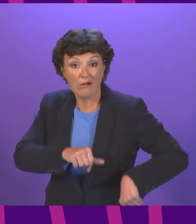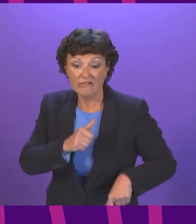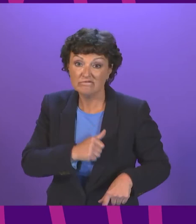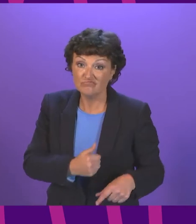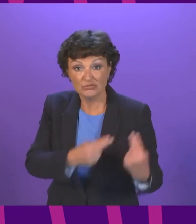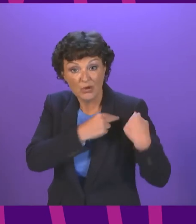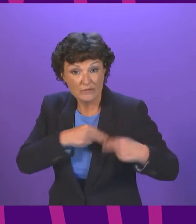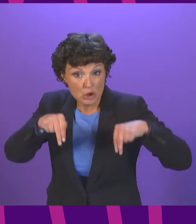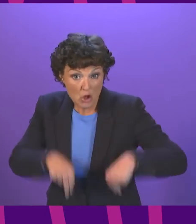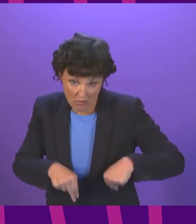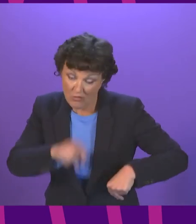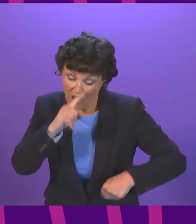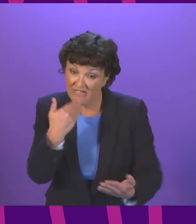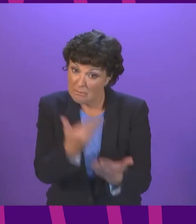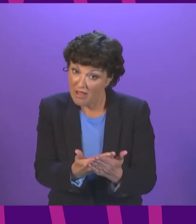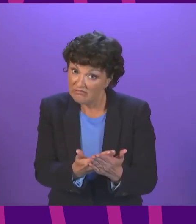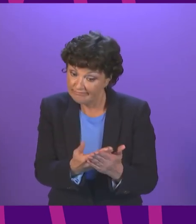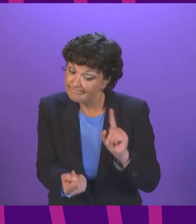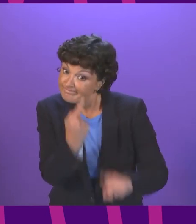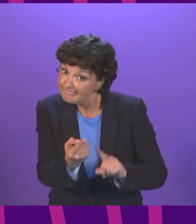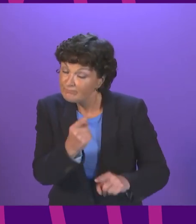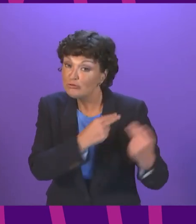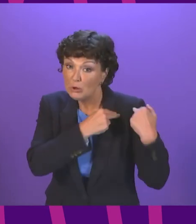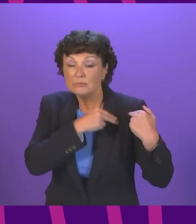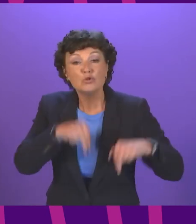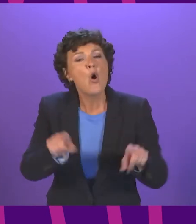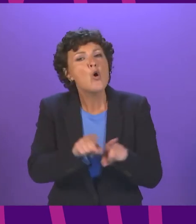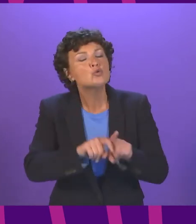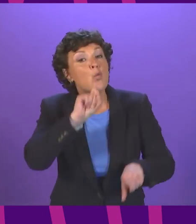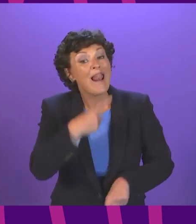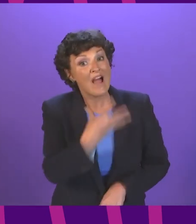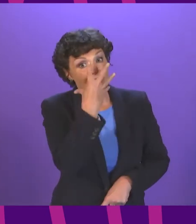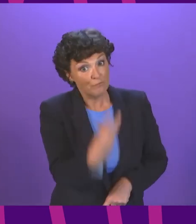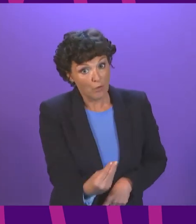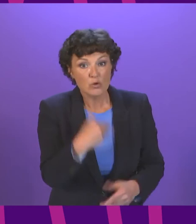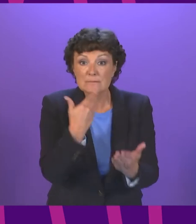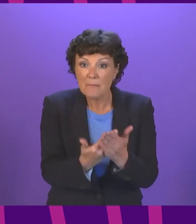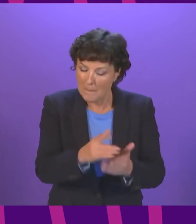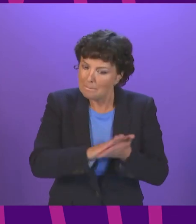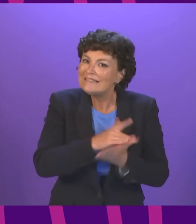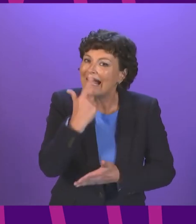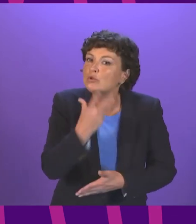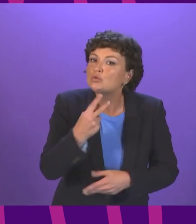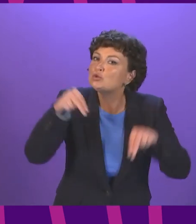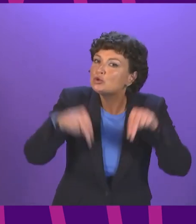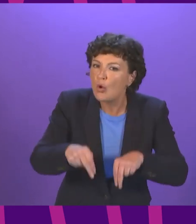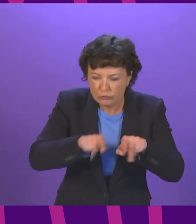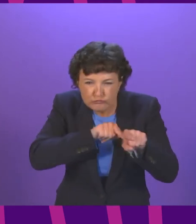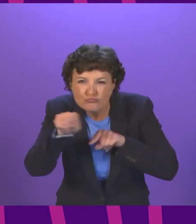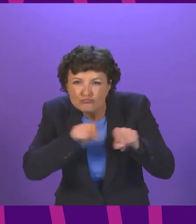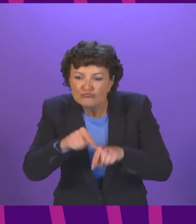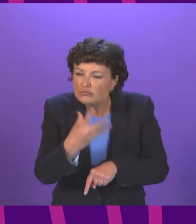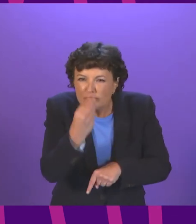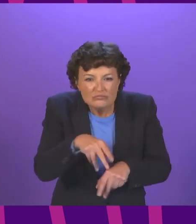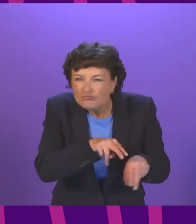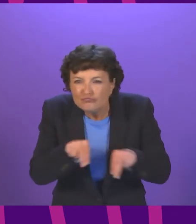we will introduce the Fox Control Bill to strengthen the law on the use of dogs to flush foxes and other wild mammals. Last, Presidenting